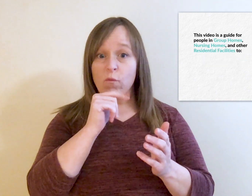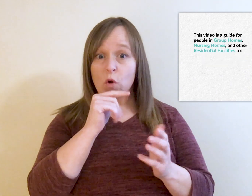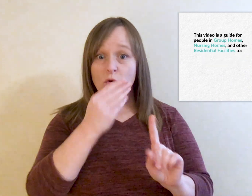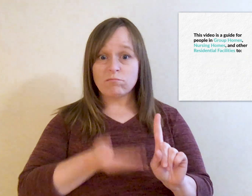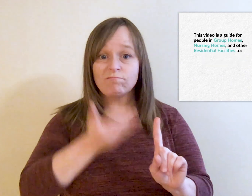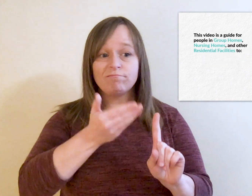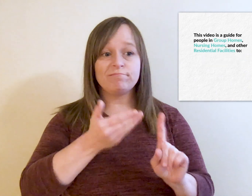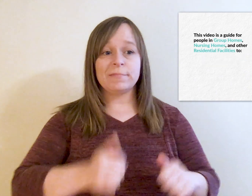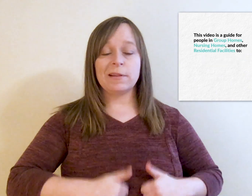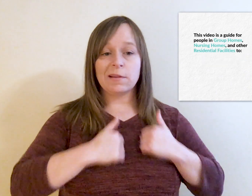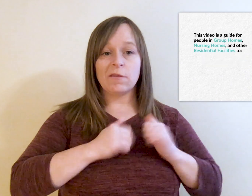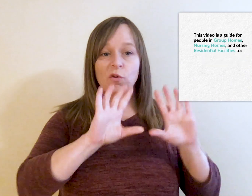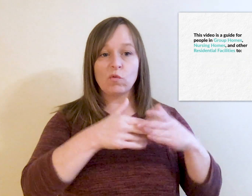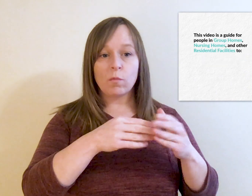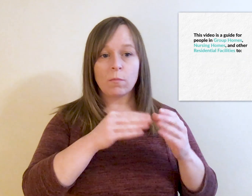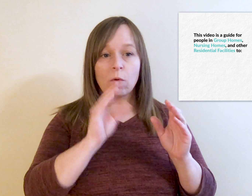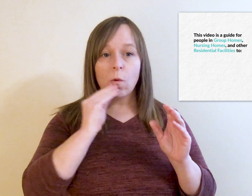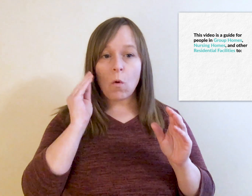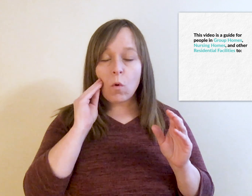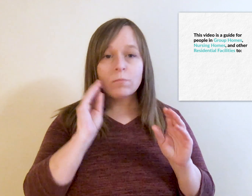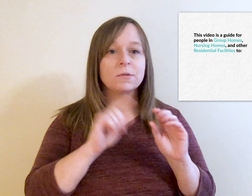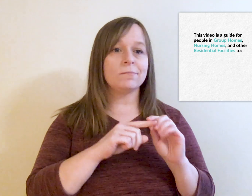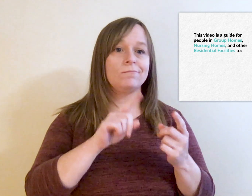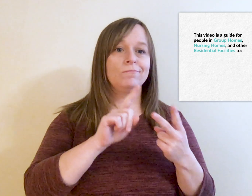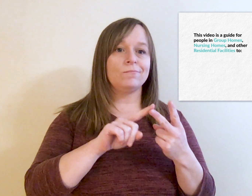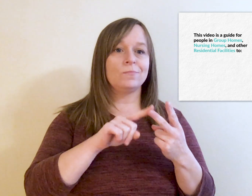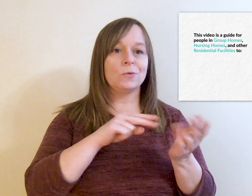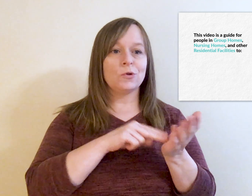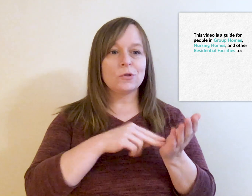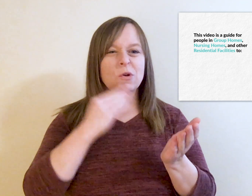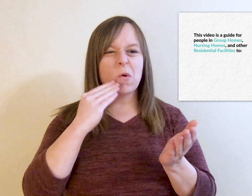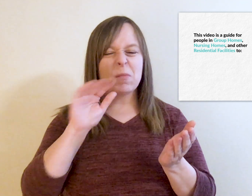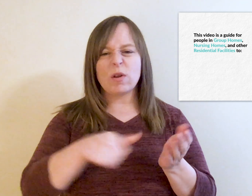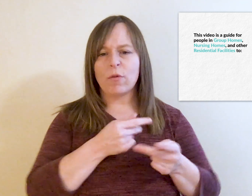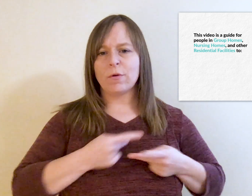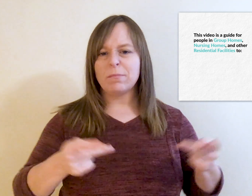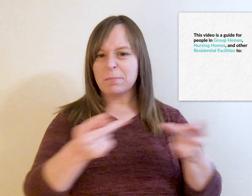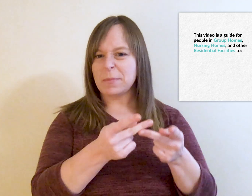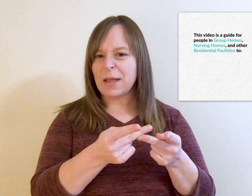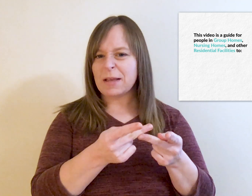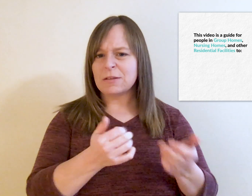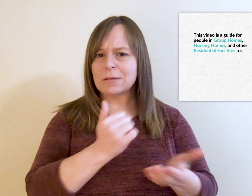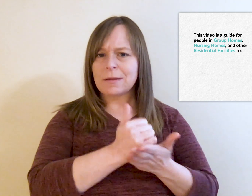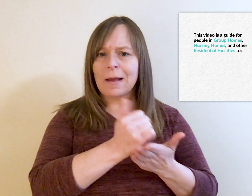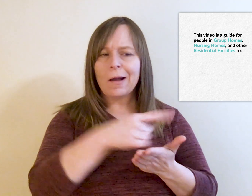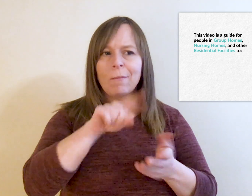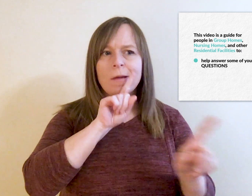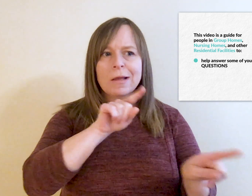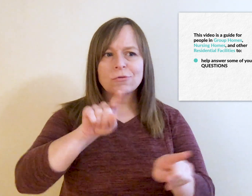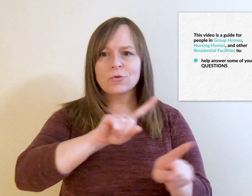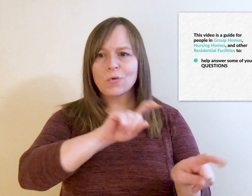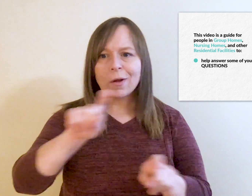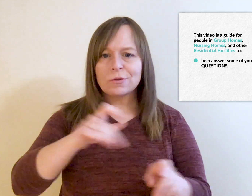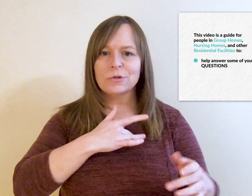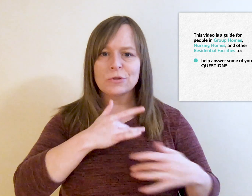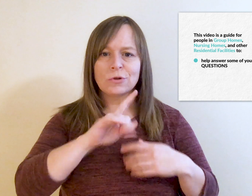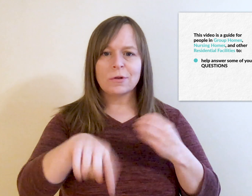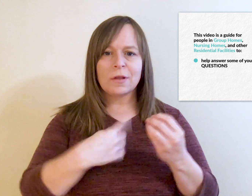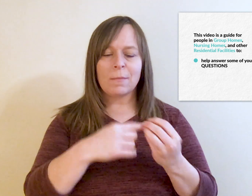a guide for people in group homes, nursing homes, and other residential facilities to help answer some of your questions